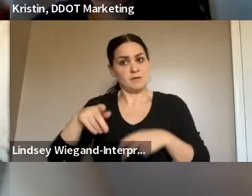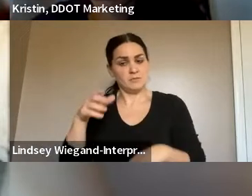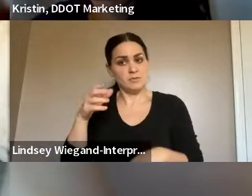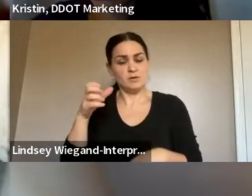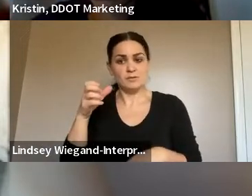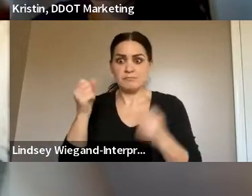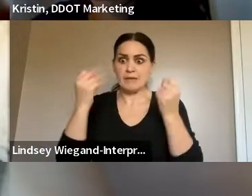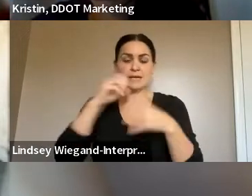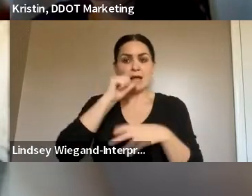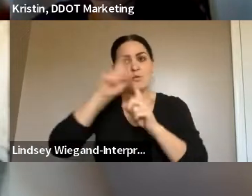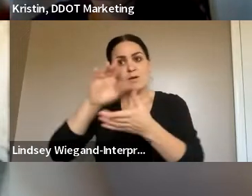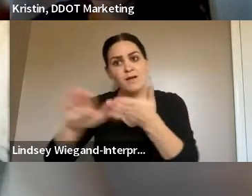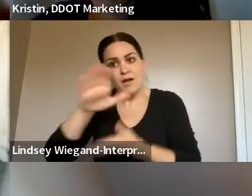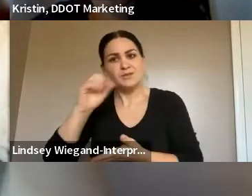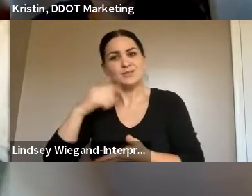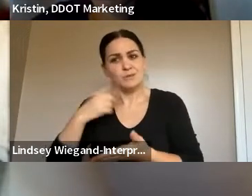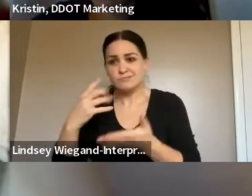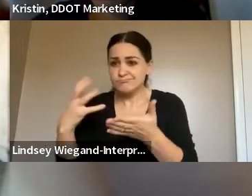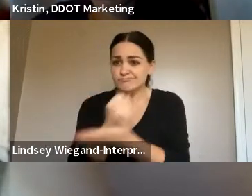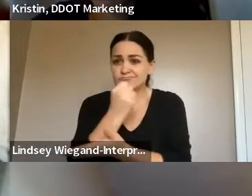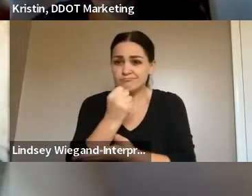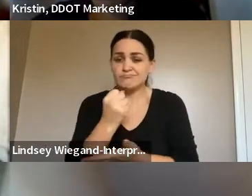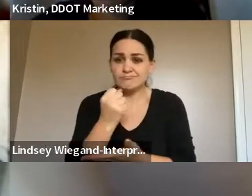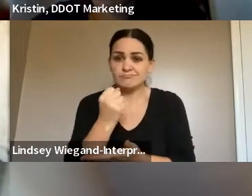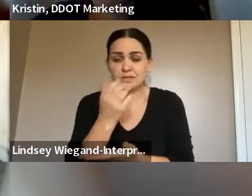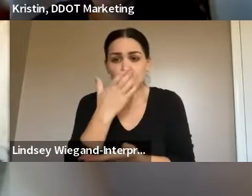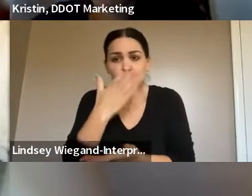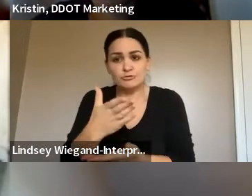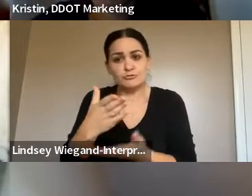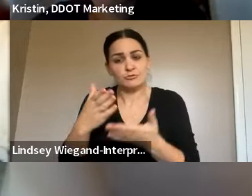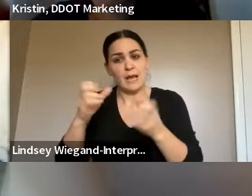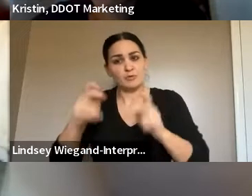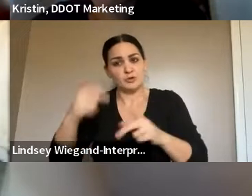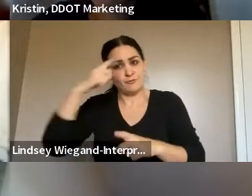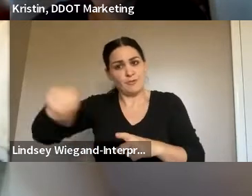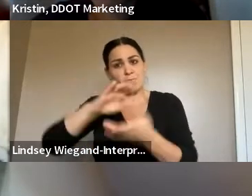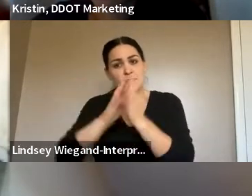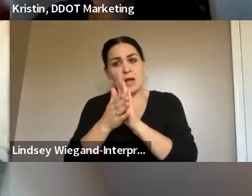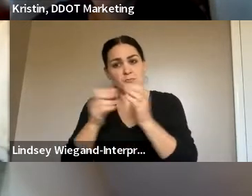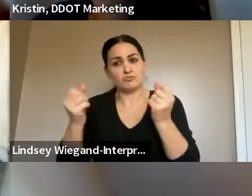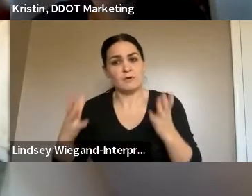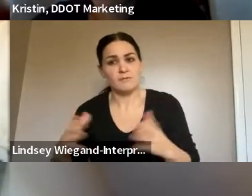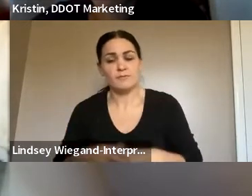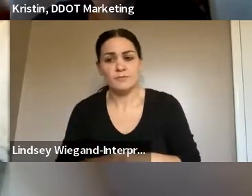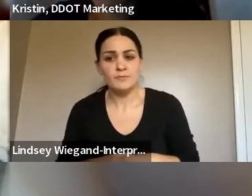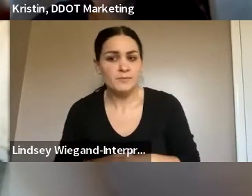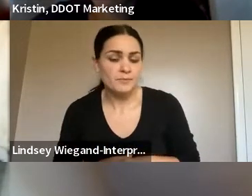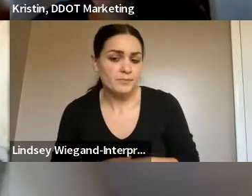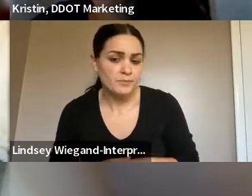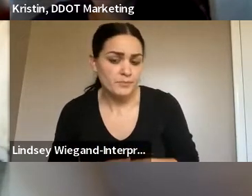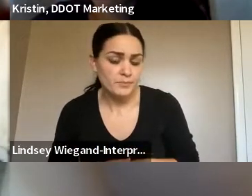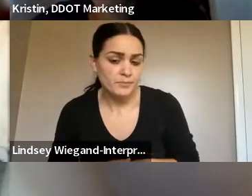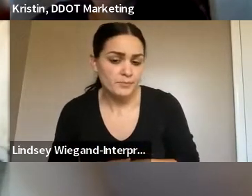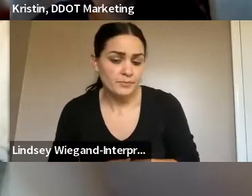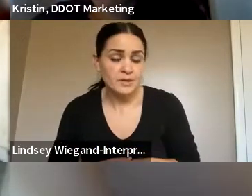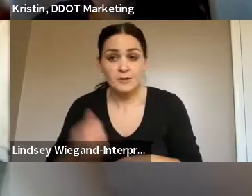any means necessary, we need to get these drivers. My hotline number for those that are listening is 313-444